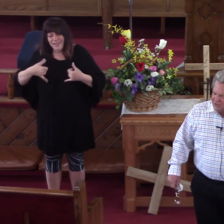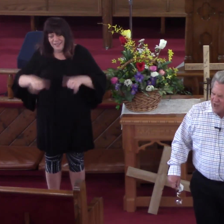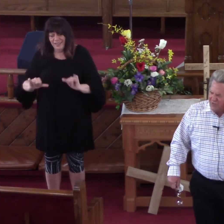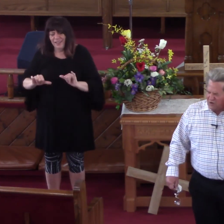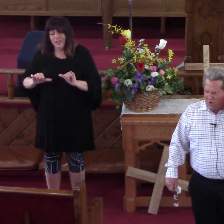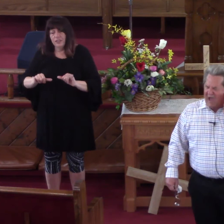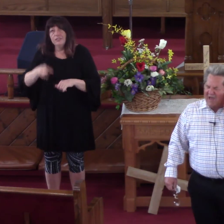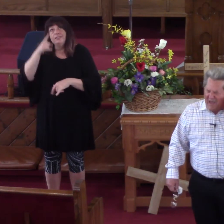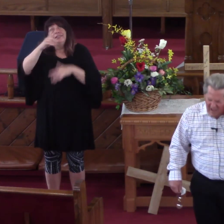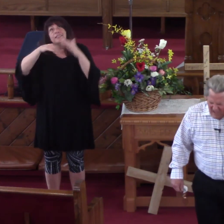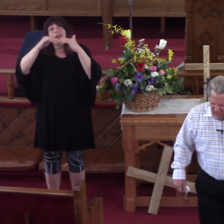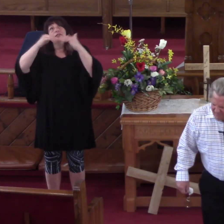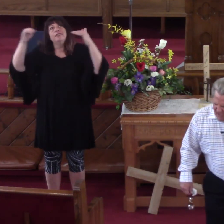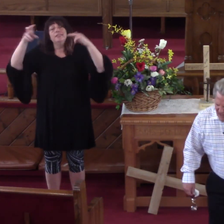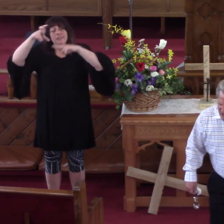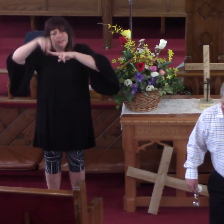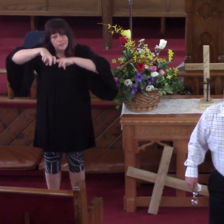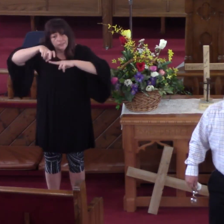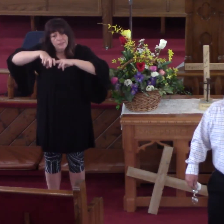The The Was Oh